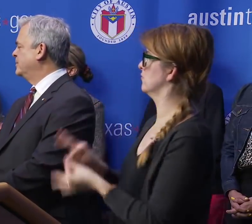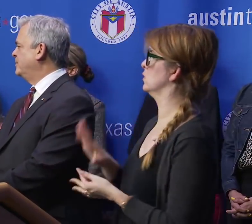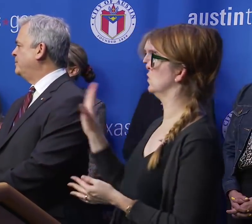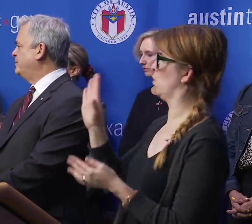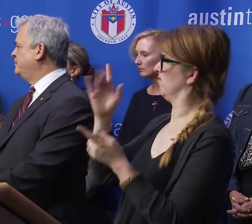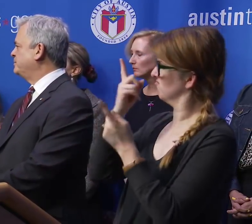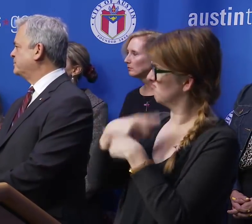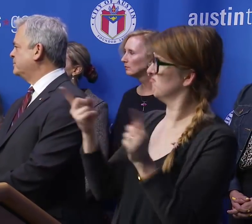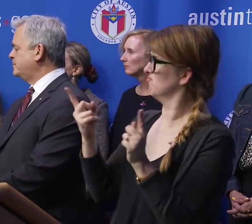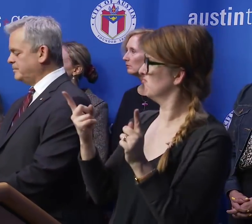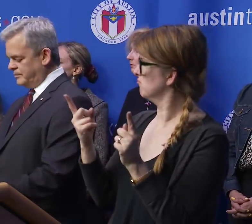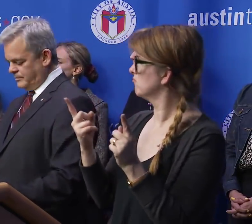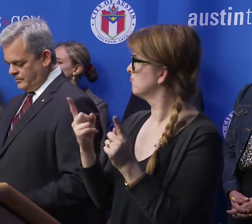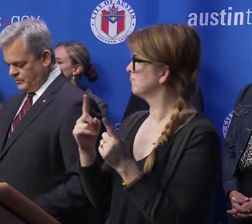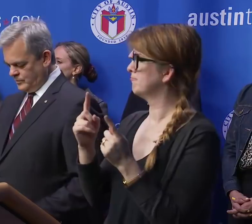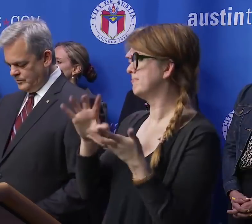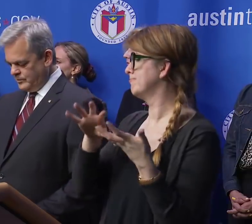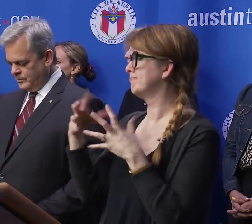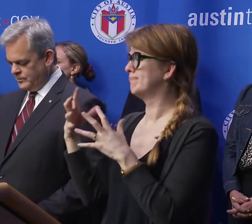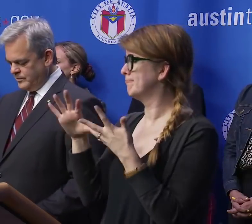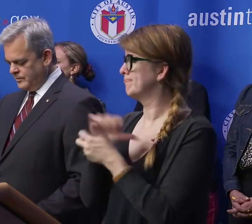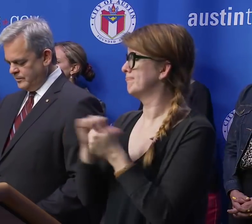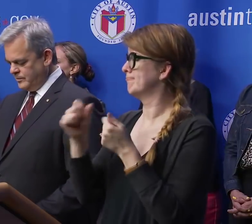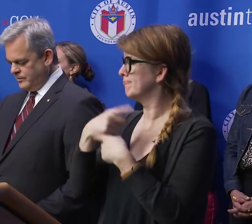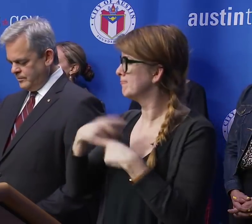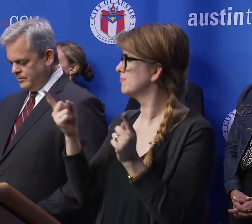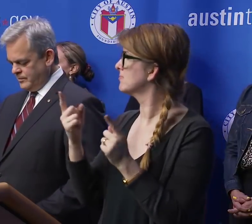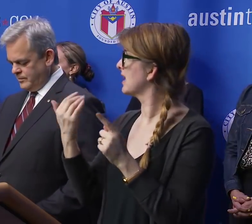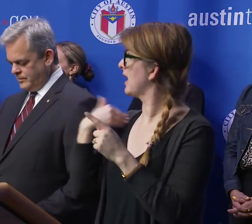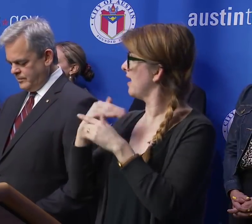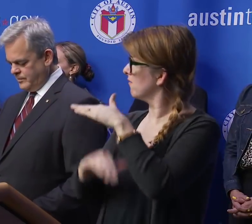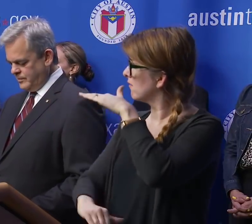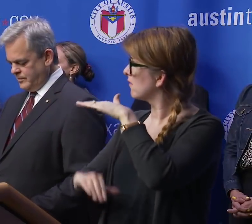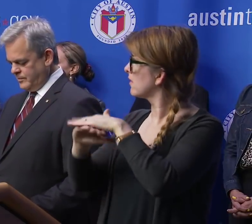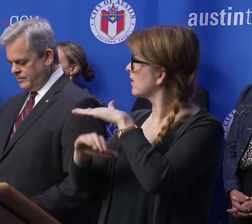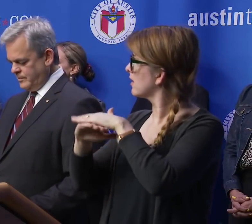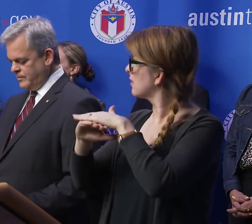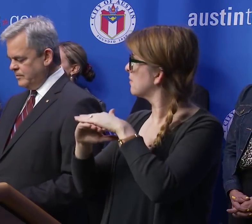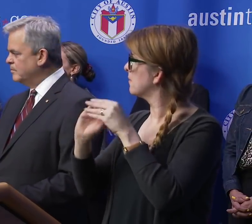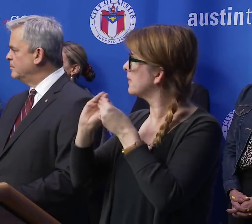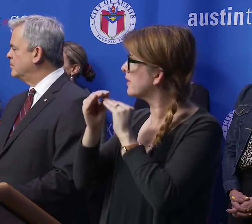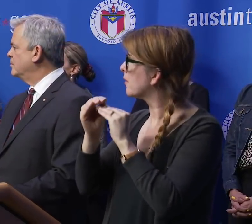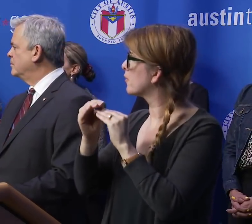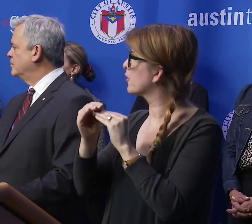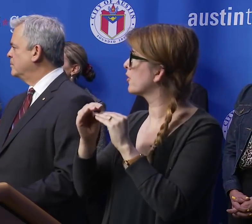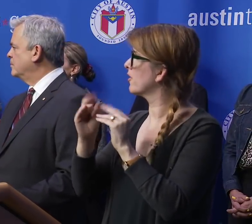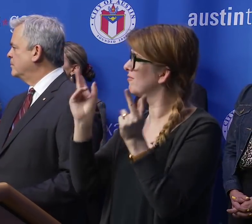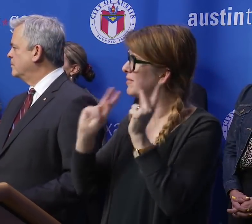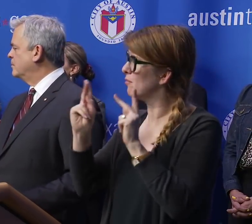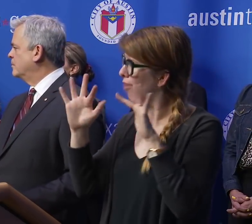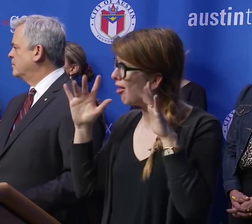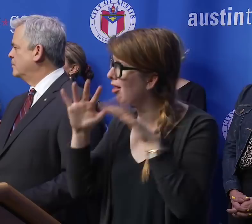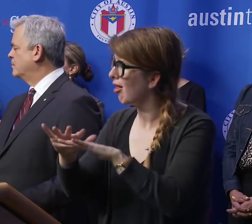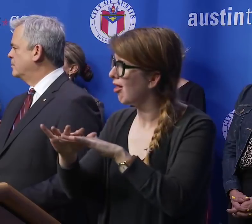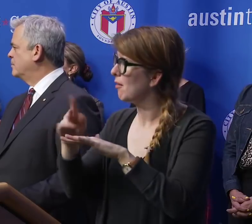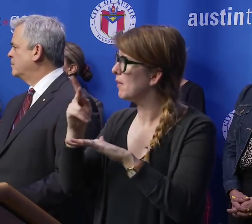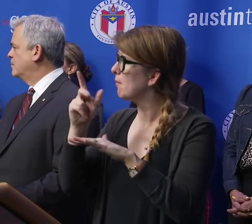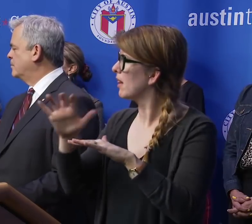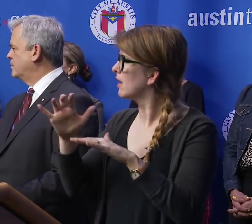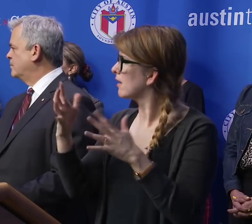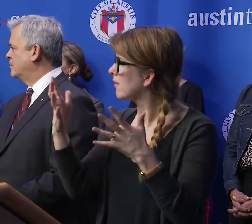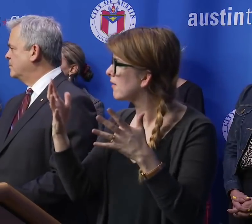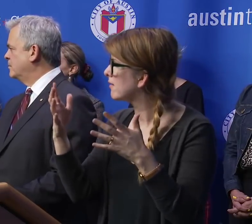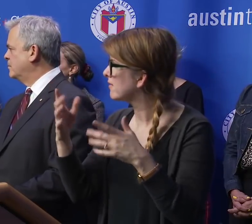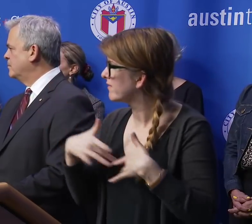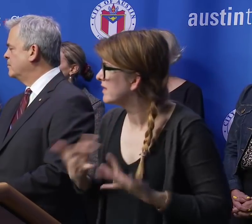disaster declaration. Is there a cap on the number of attendees at public gatherings? Or how